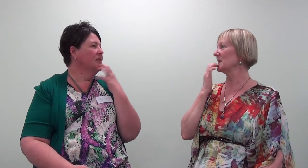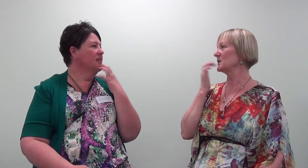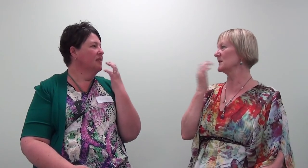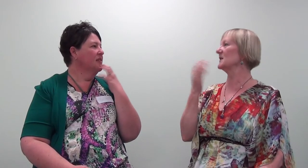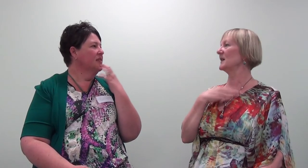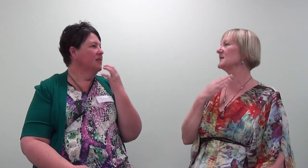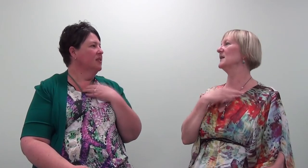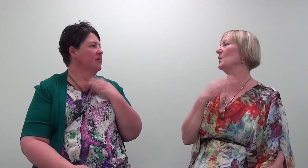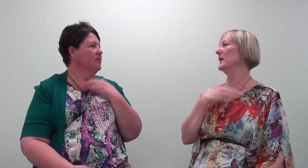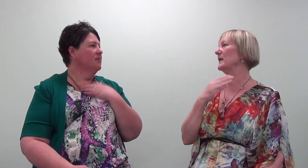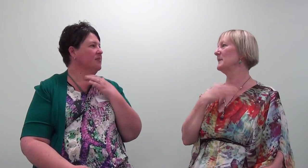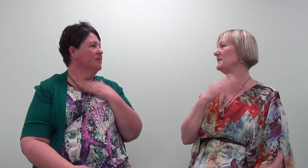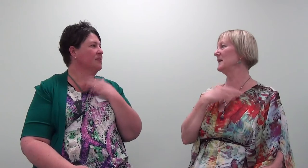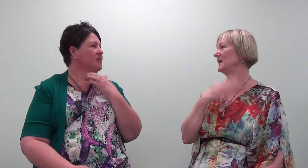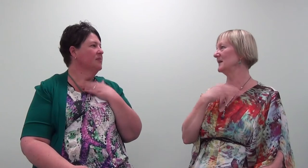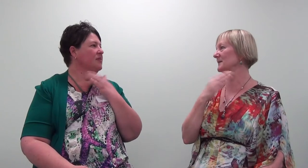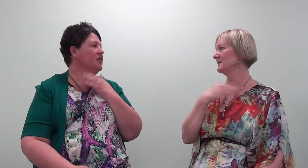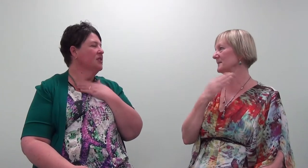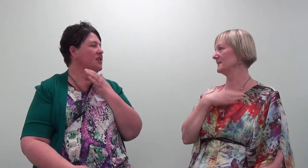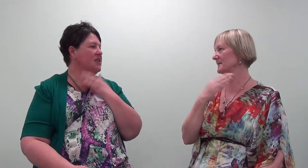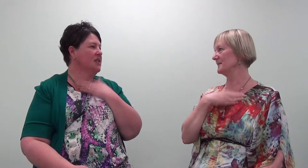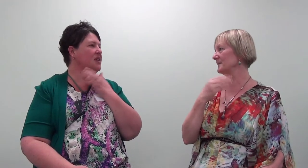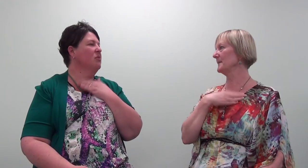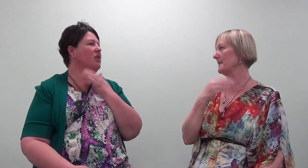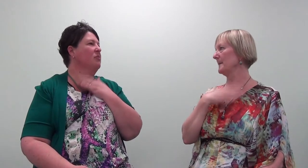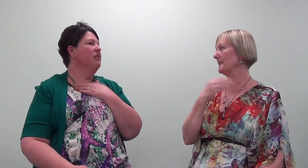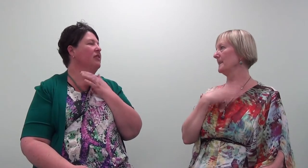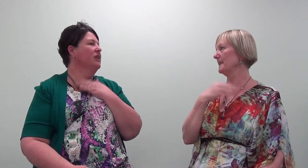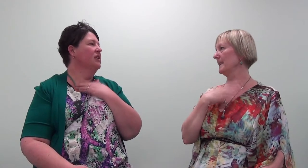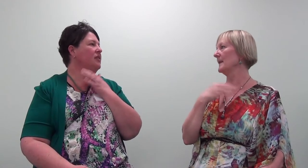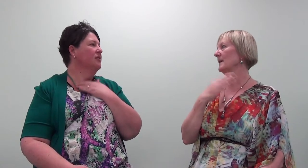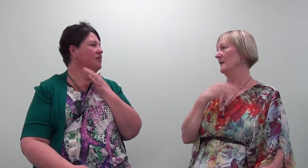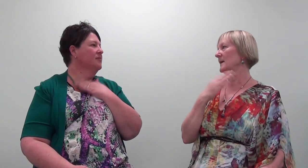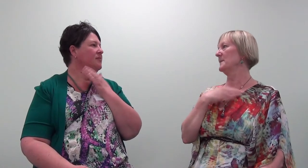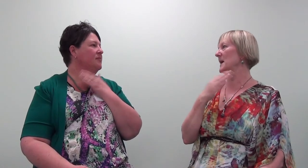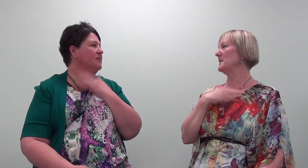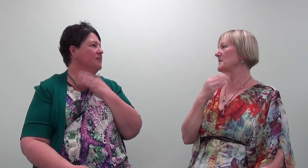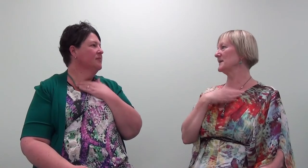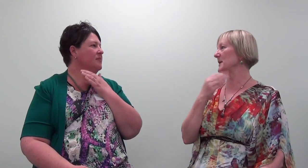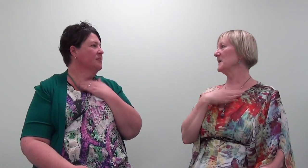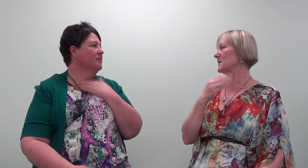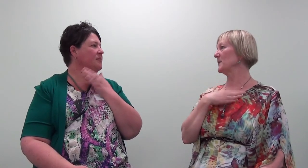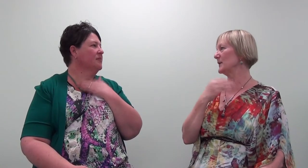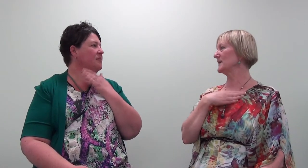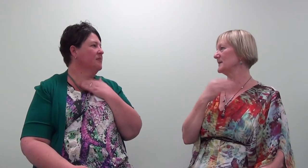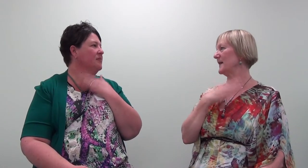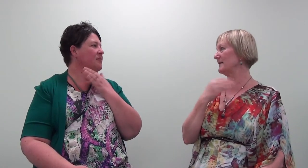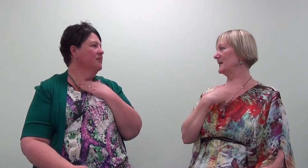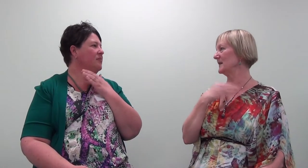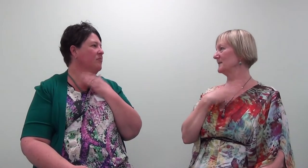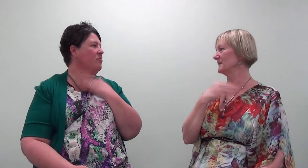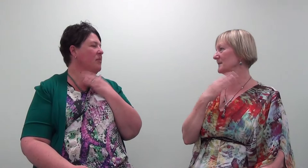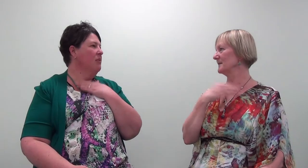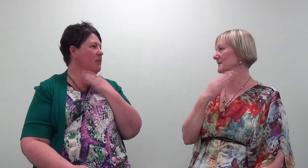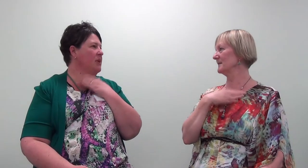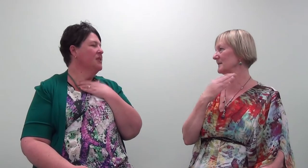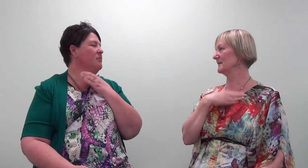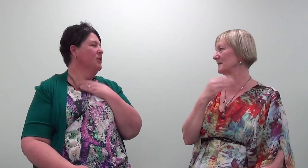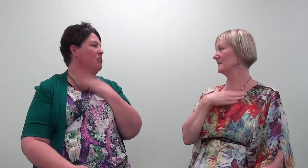Just guessing at where I'd be feeling it. Just guessing at where I'd be feeling it. Maybe my stomach can process that feeling. Maybe my stomach can